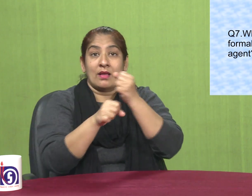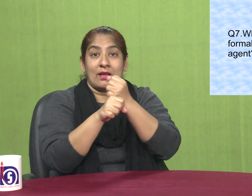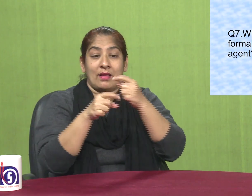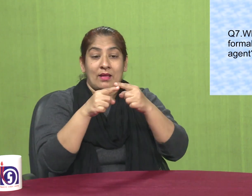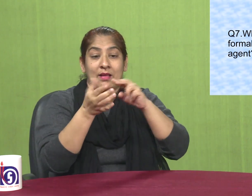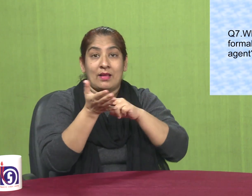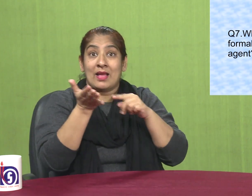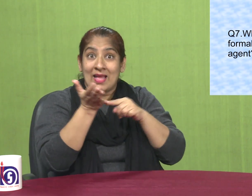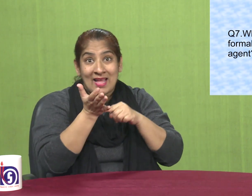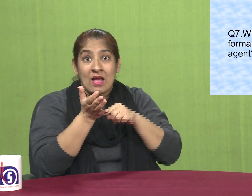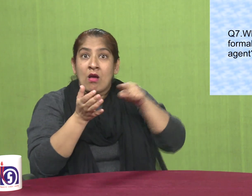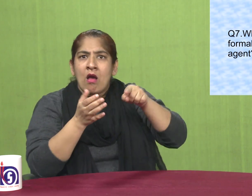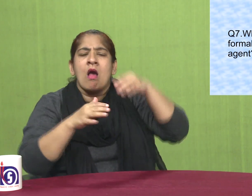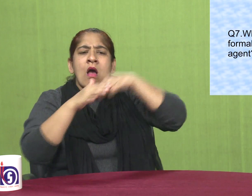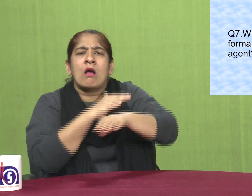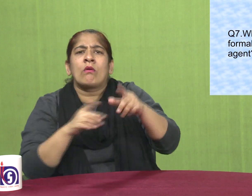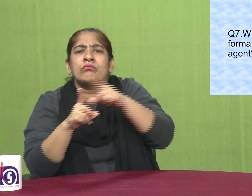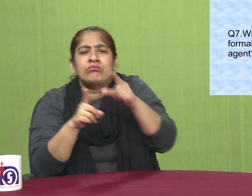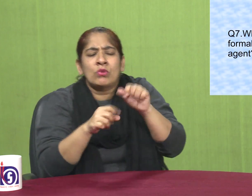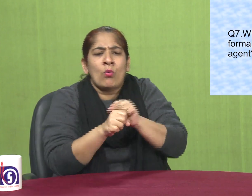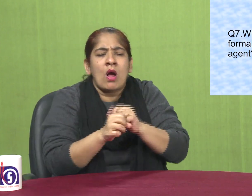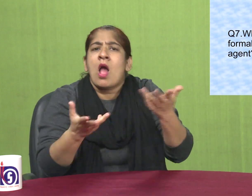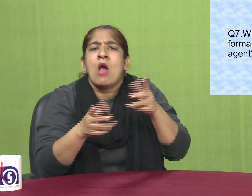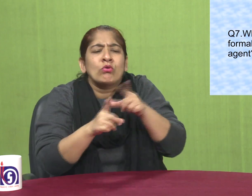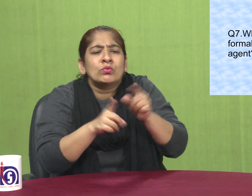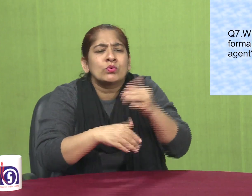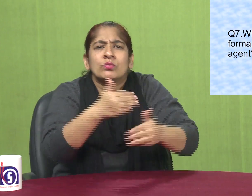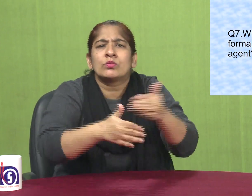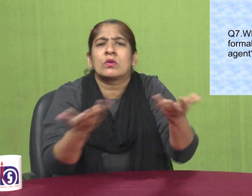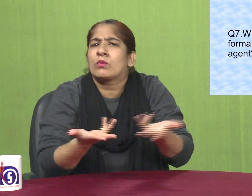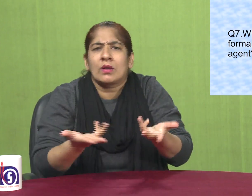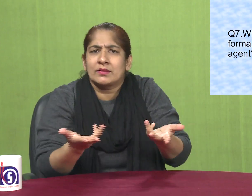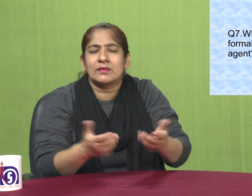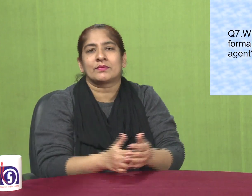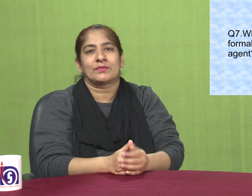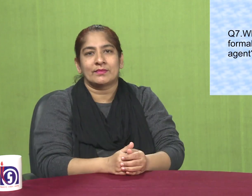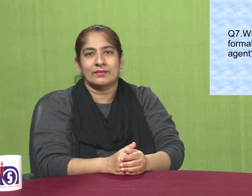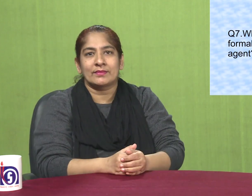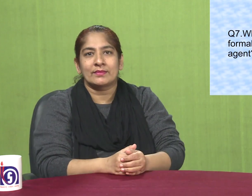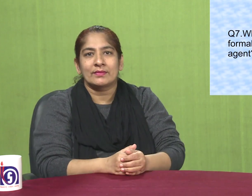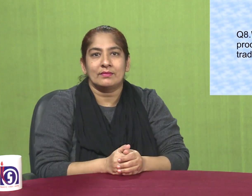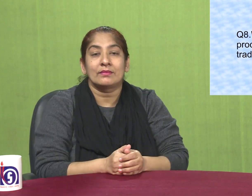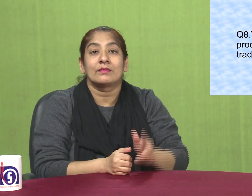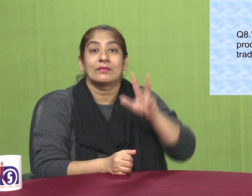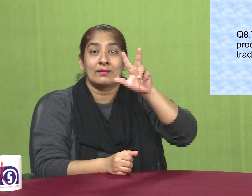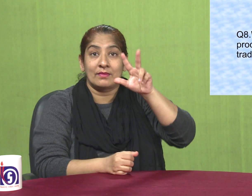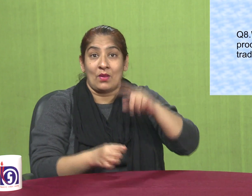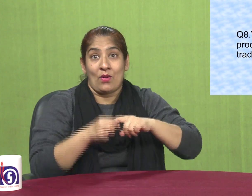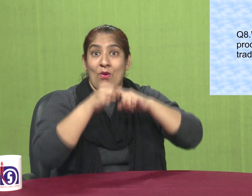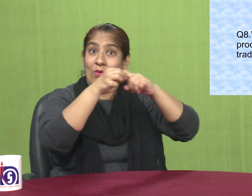what are the formalities of forwarding agent question number